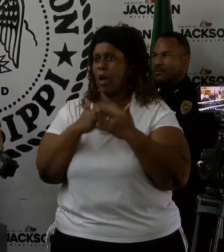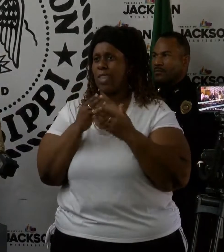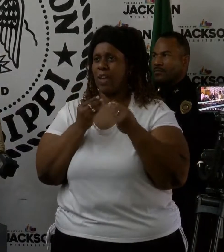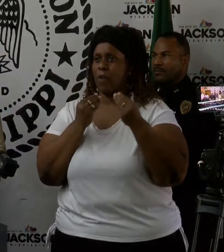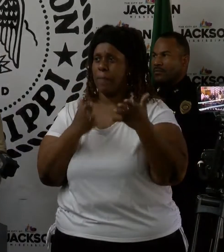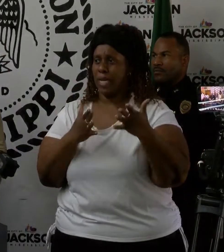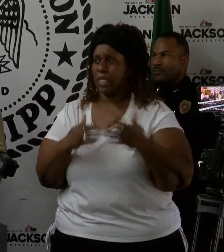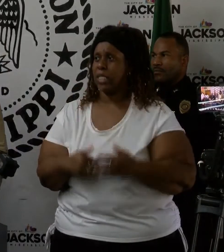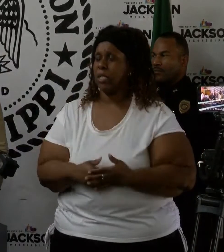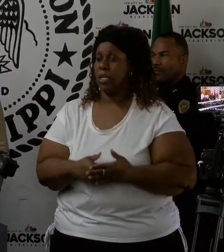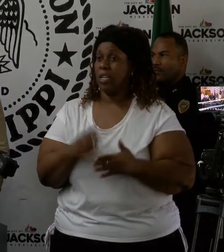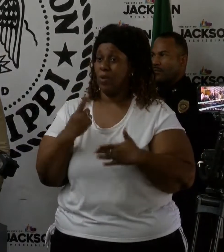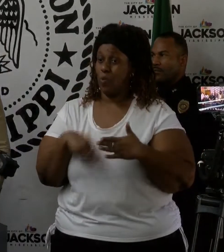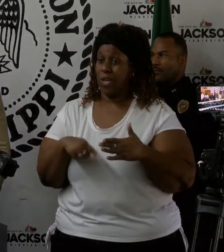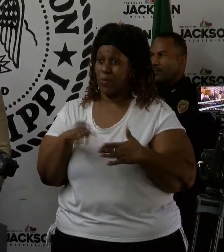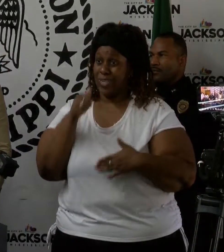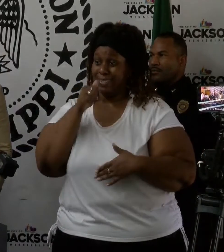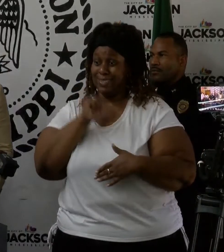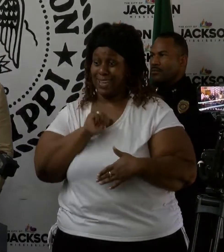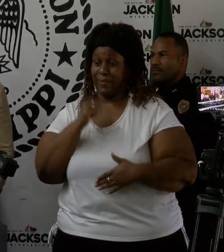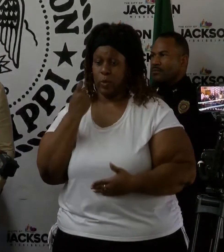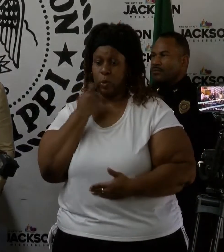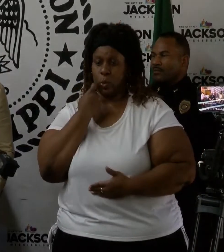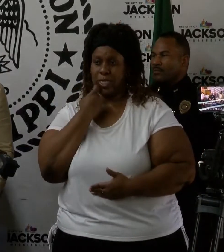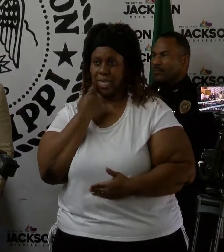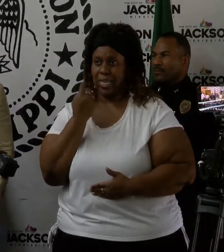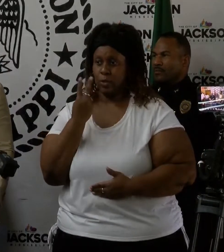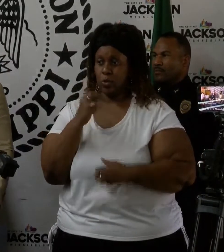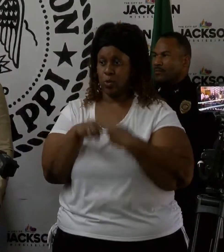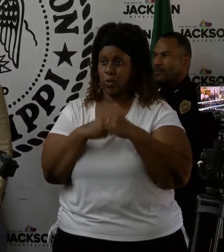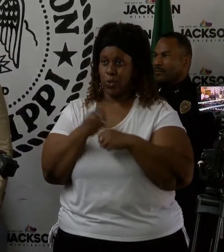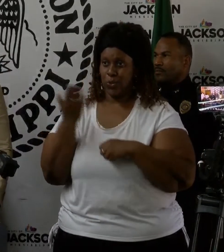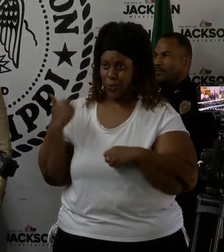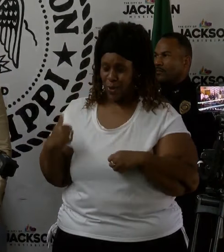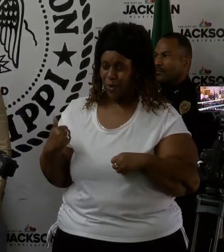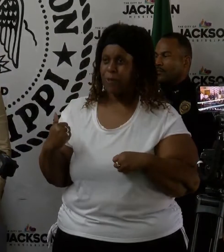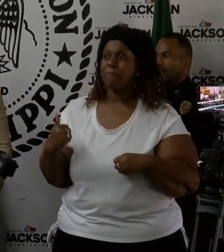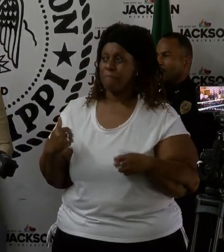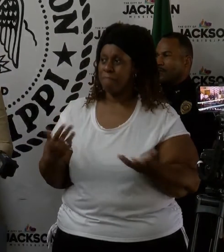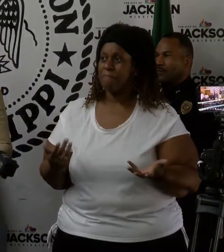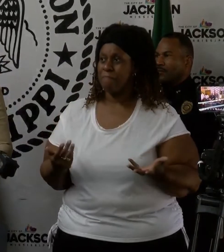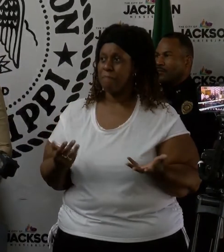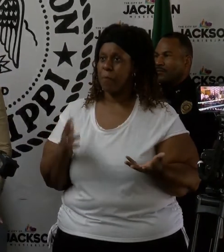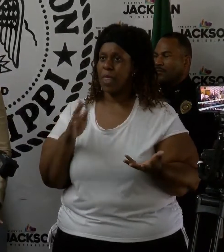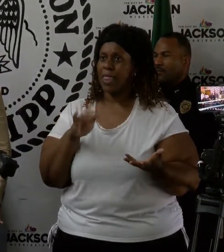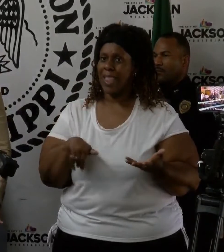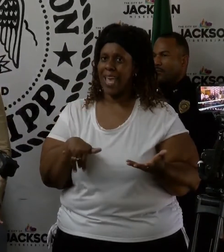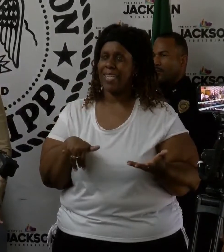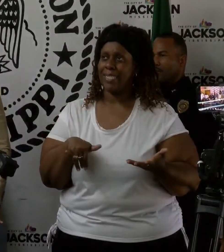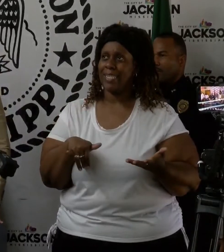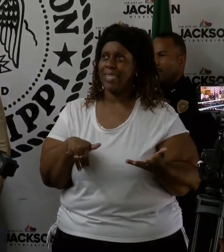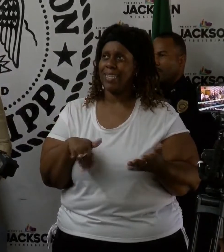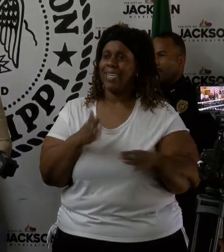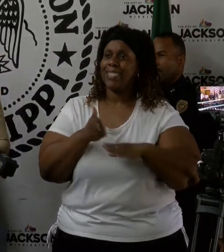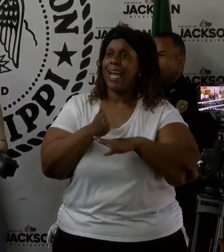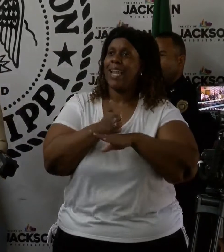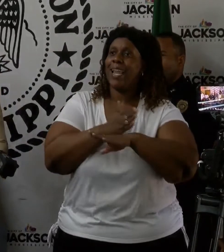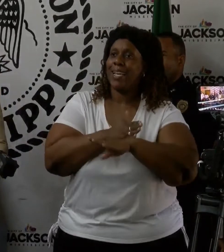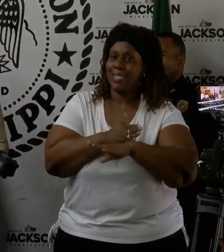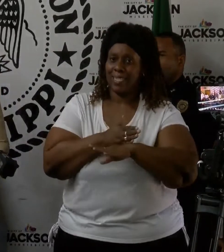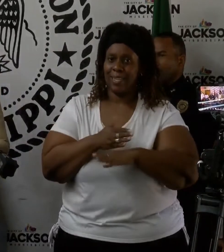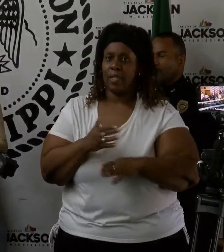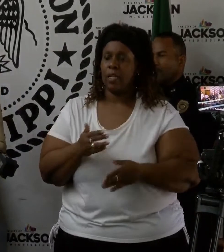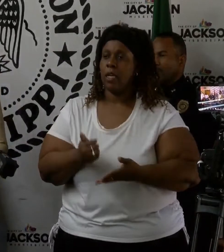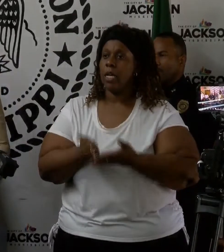unfortunate events that we suffered as recently as two years ago has served not only as a lesson in how